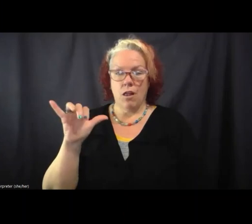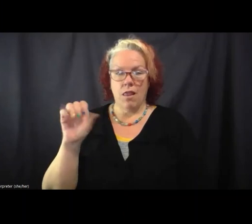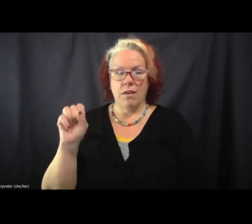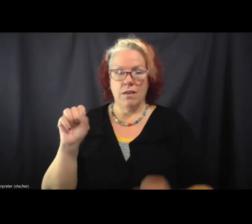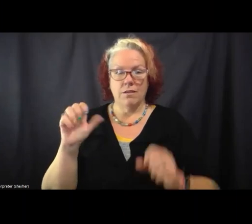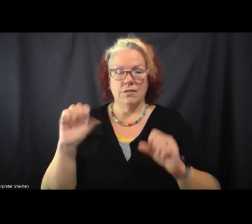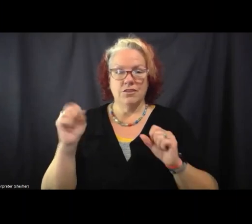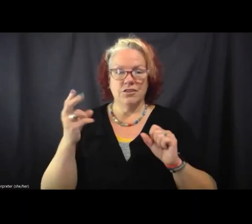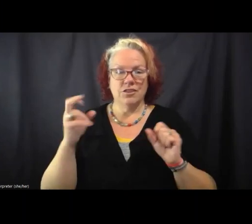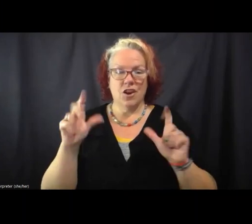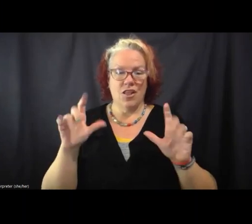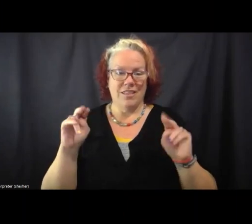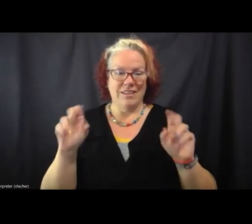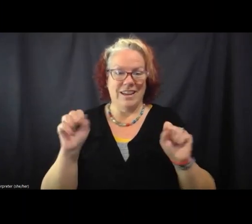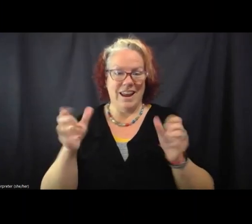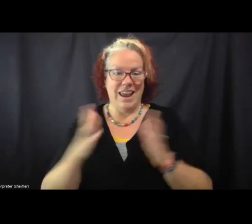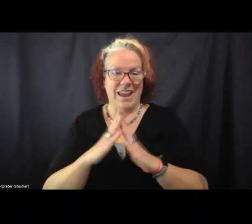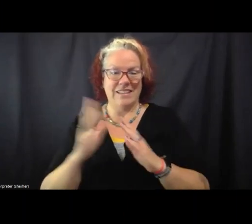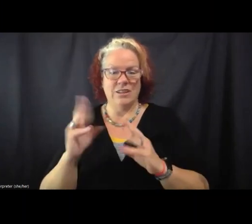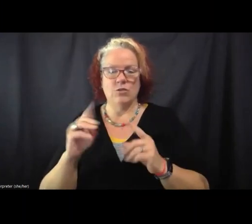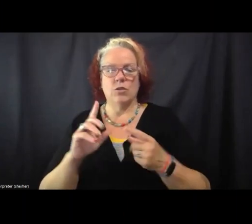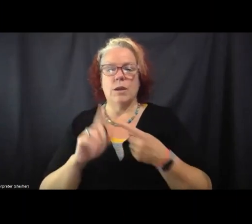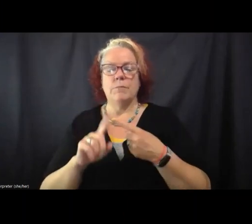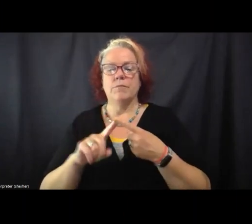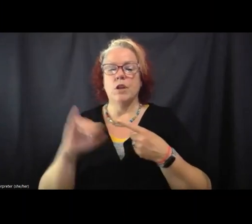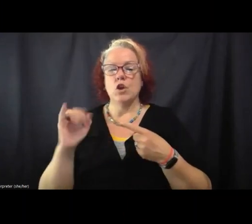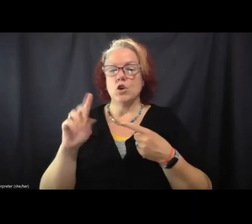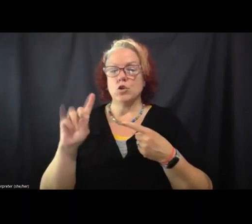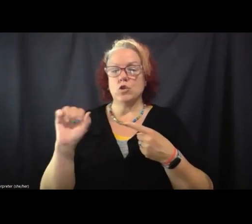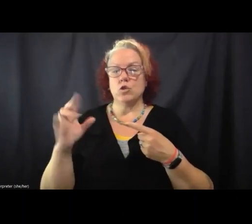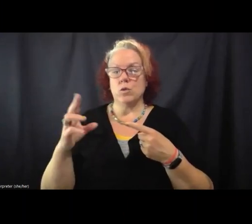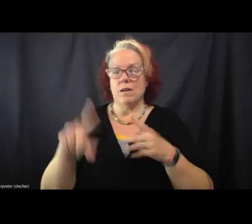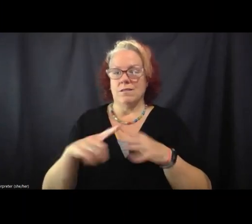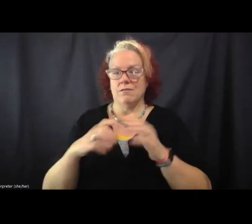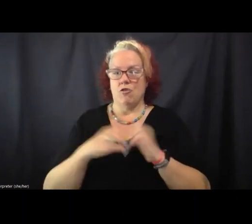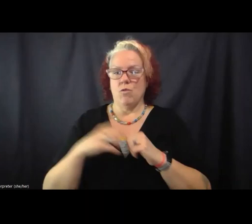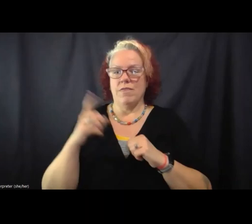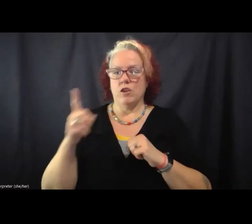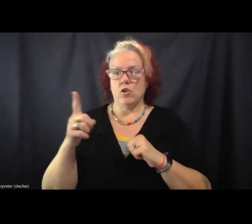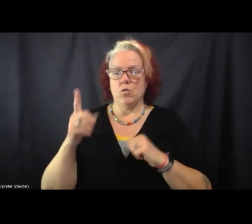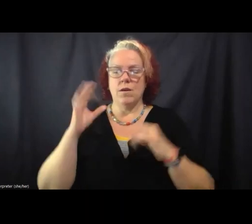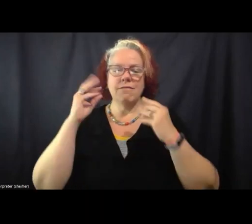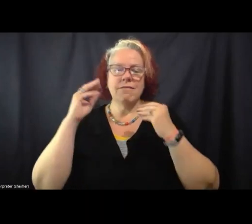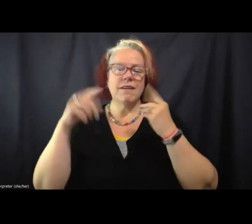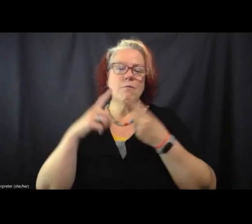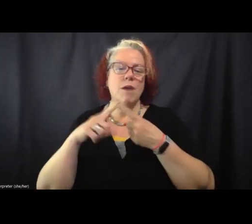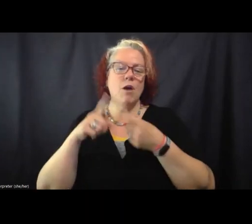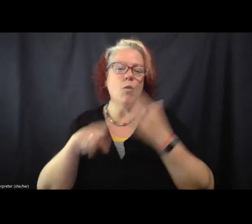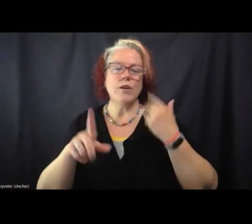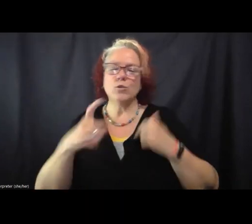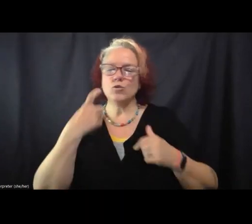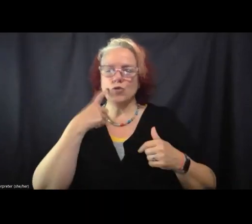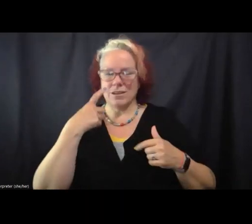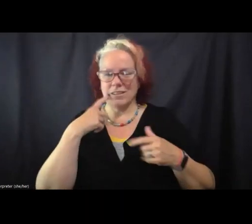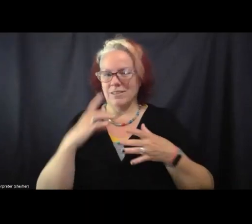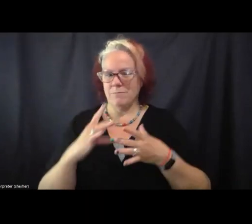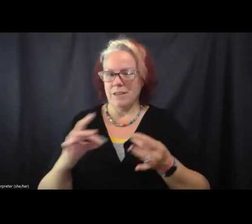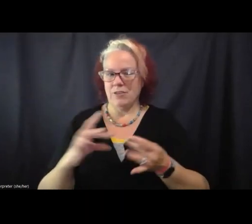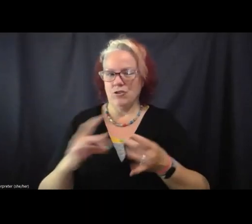Fantastic. Um, Judah, I'm going to start with you and thinking a bit about what you were just, um,